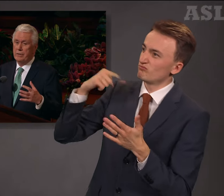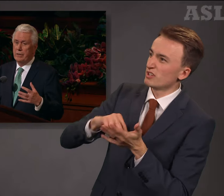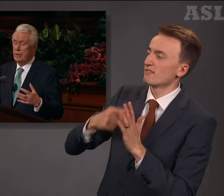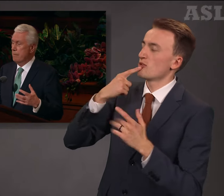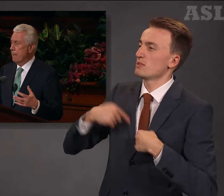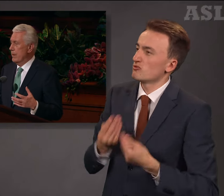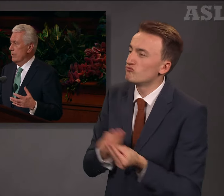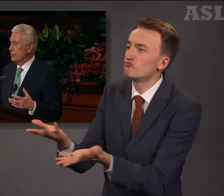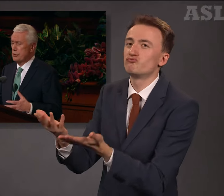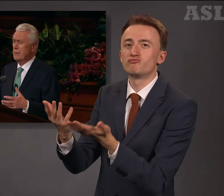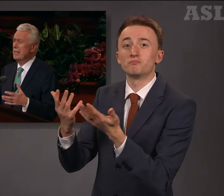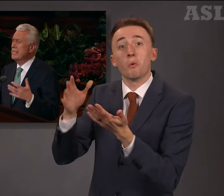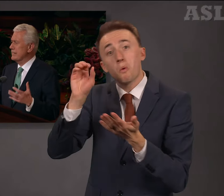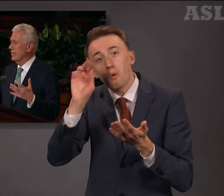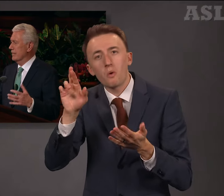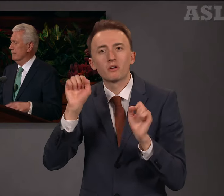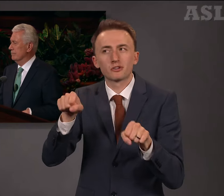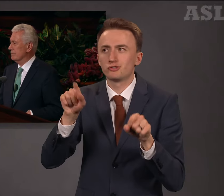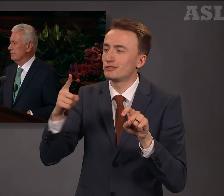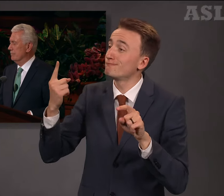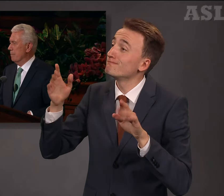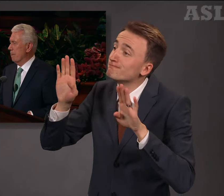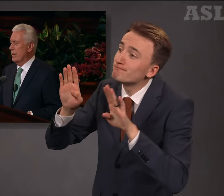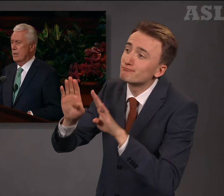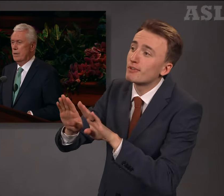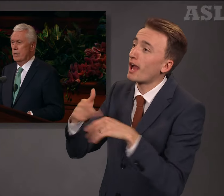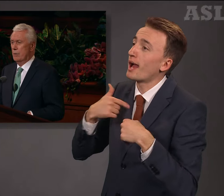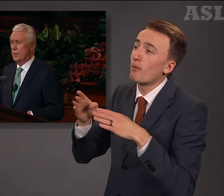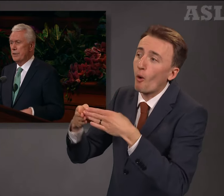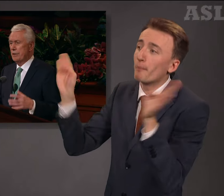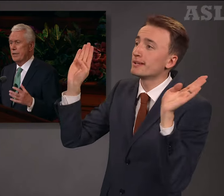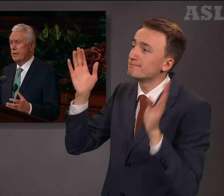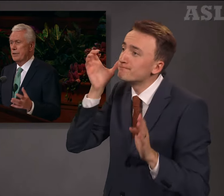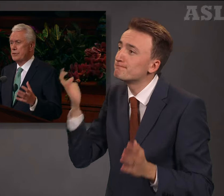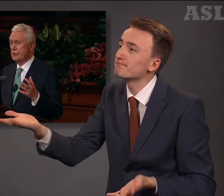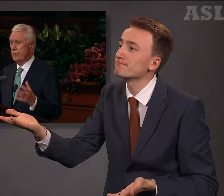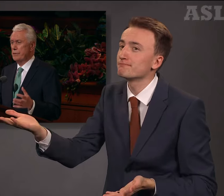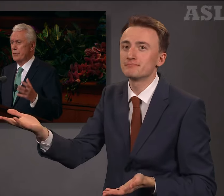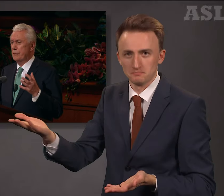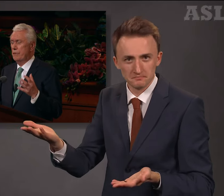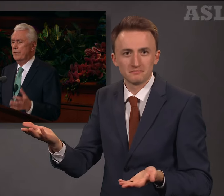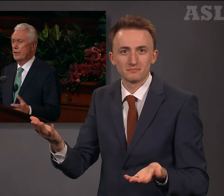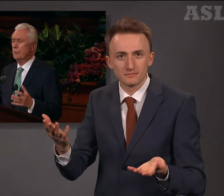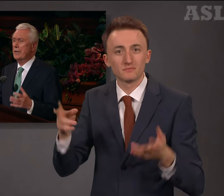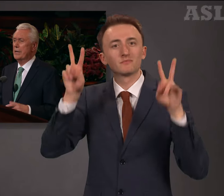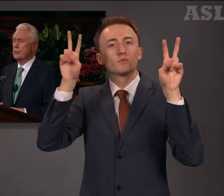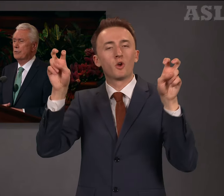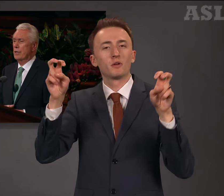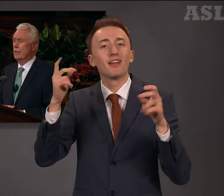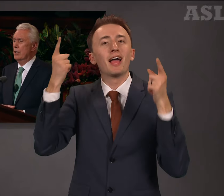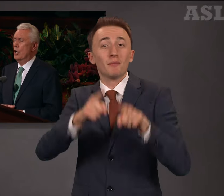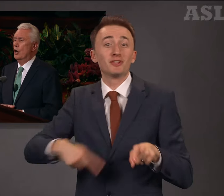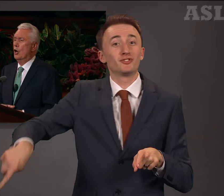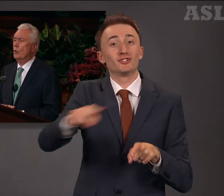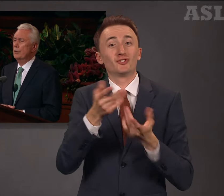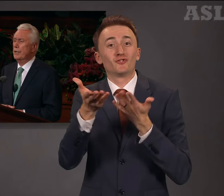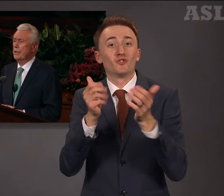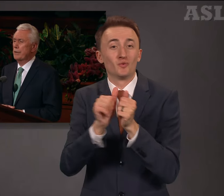just by listening. When you are in the service of your fellow beings, you are only in the